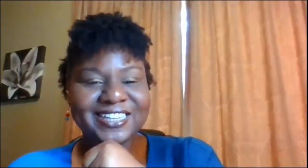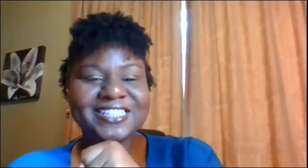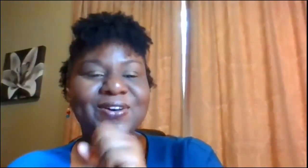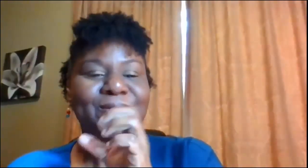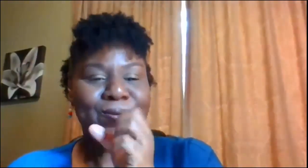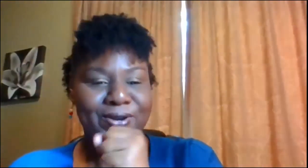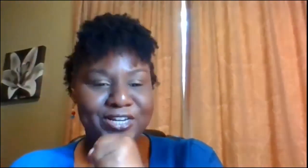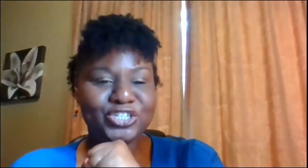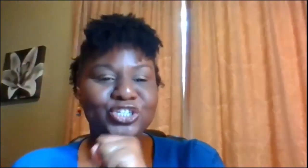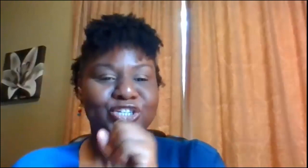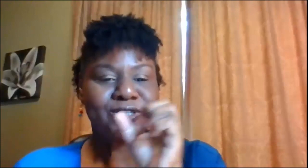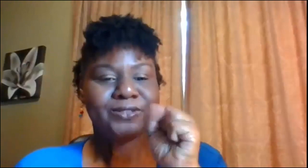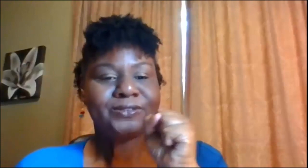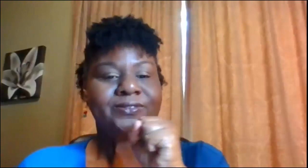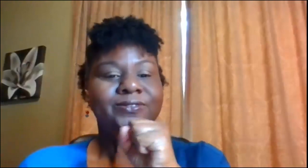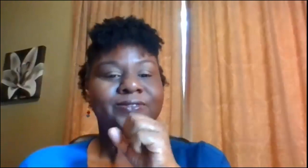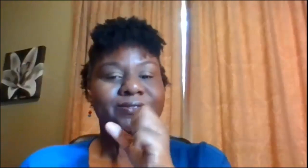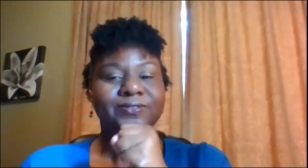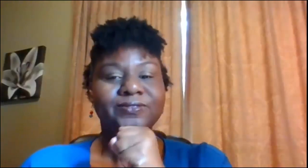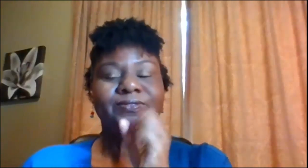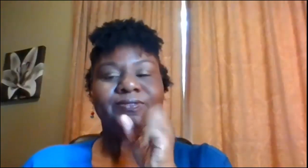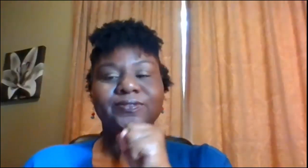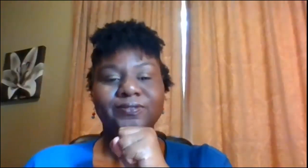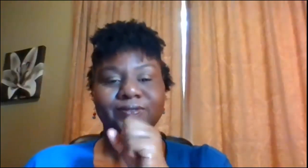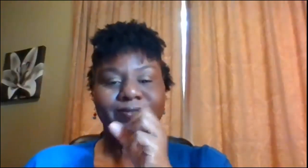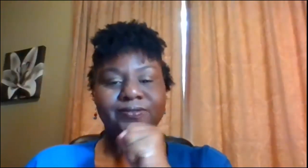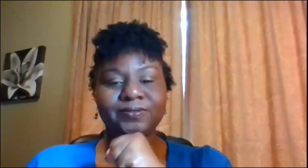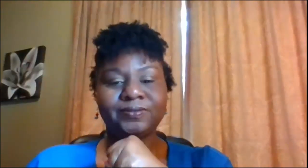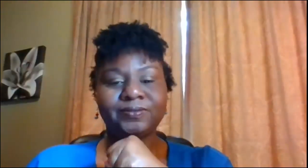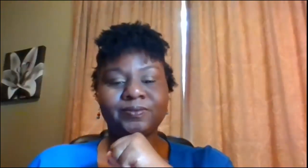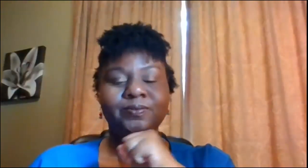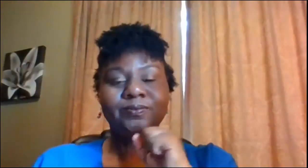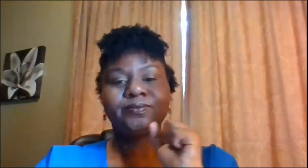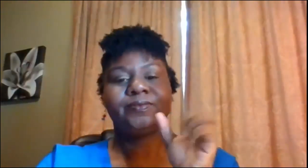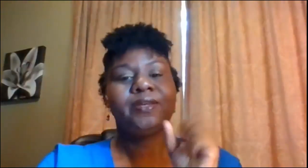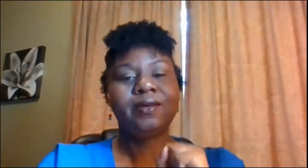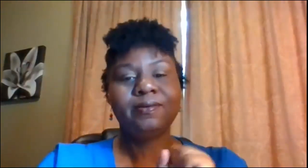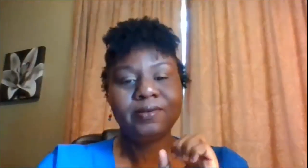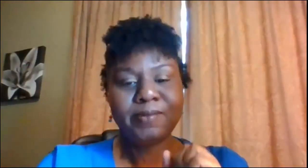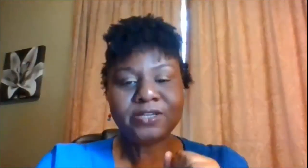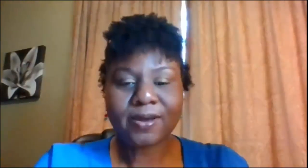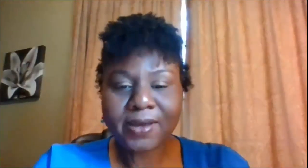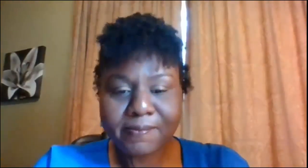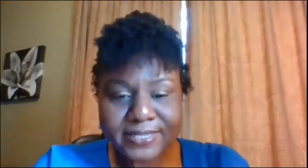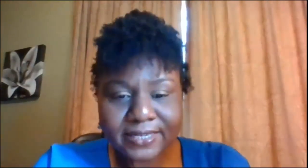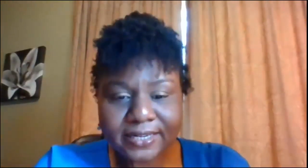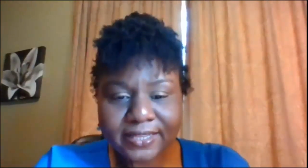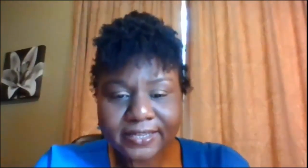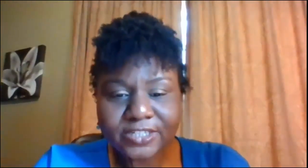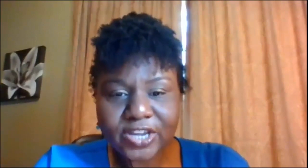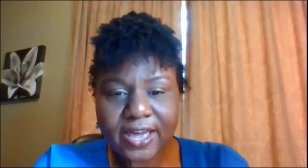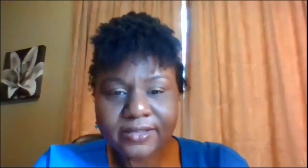that's orange okay let make sure I'm not missing anything in the chat